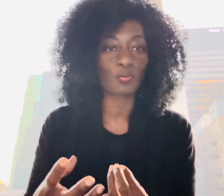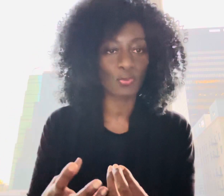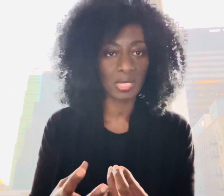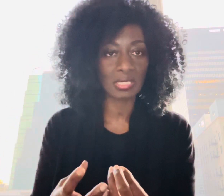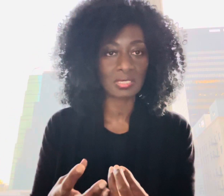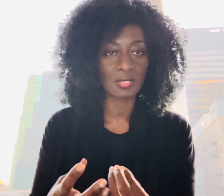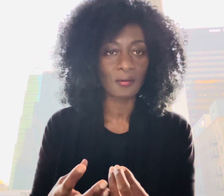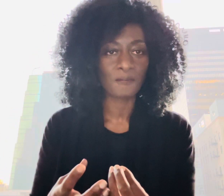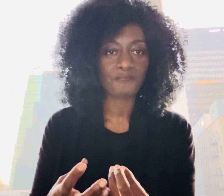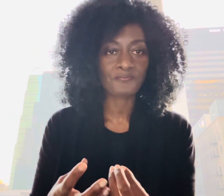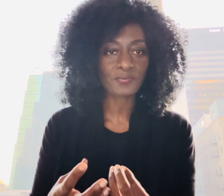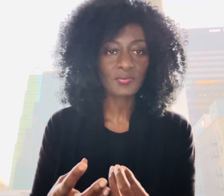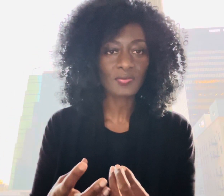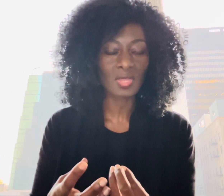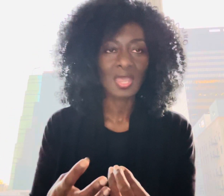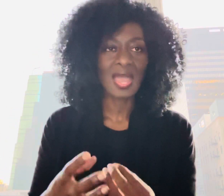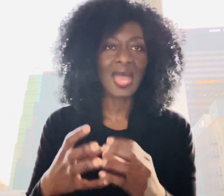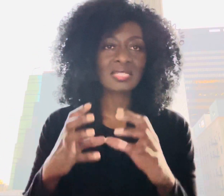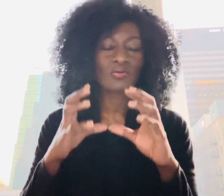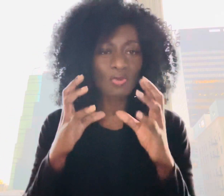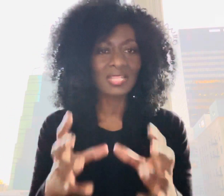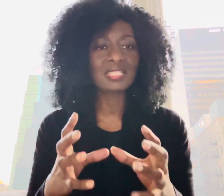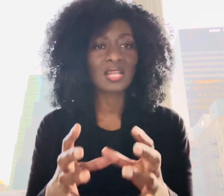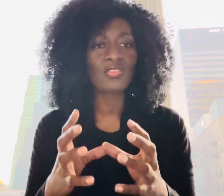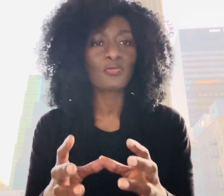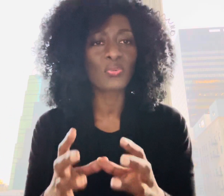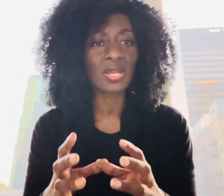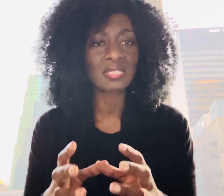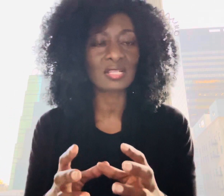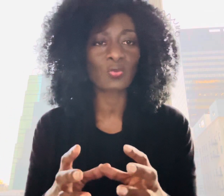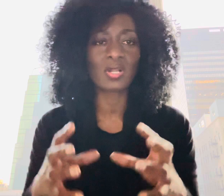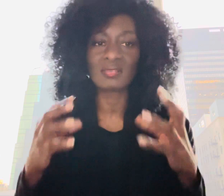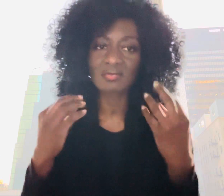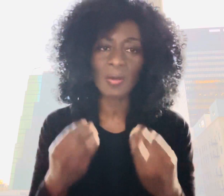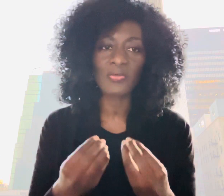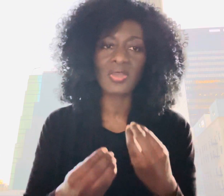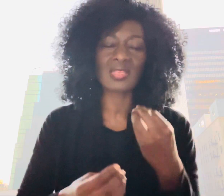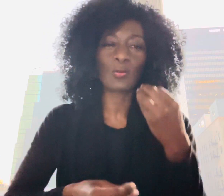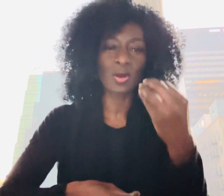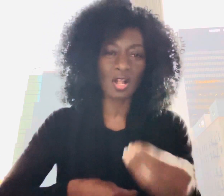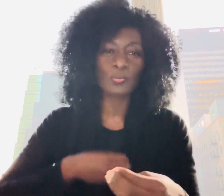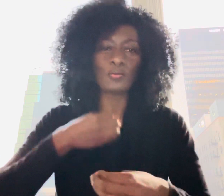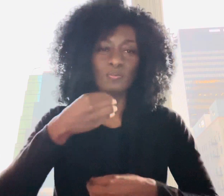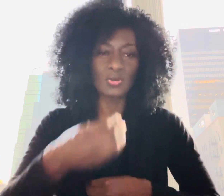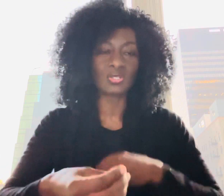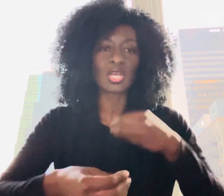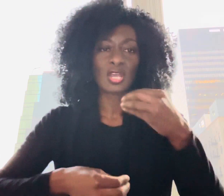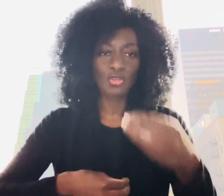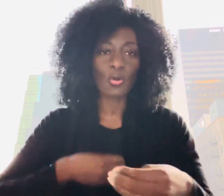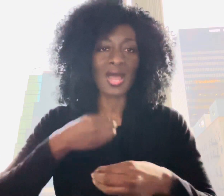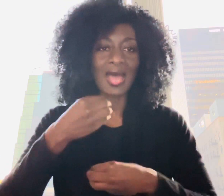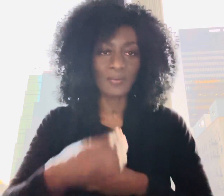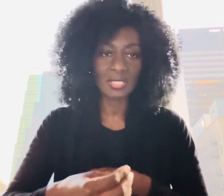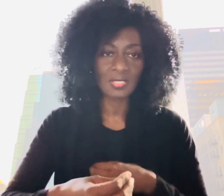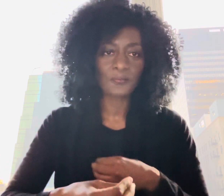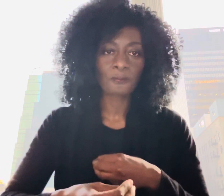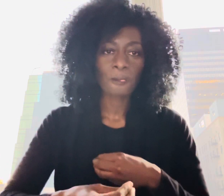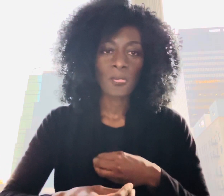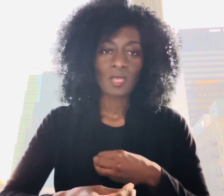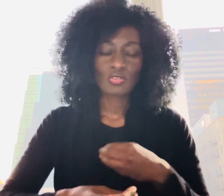prayers and writing down the prayers as well is something that will help you build your habit so